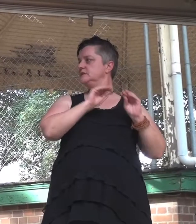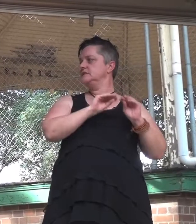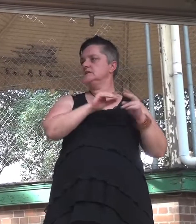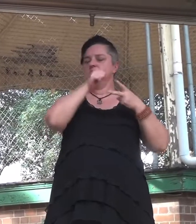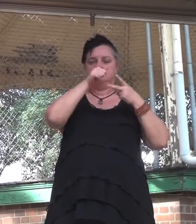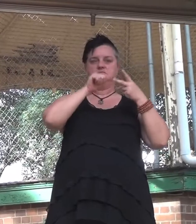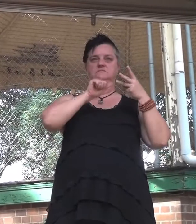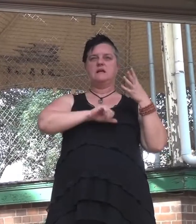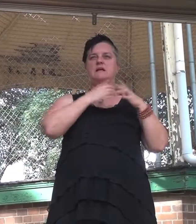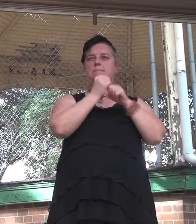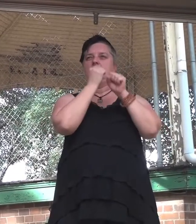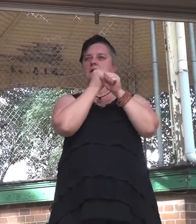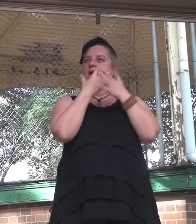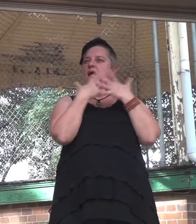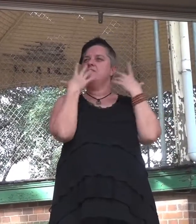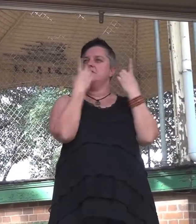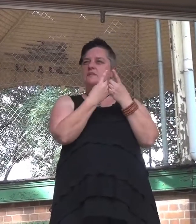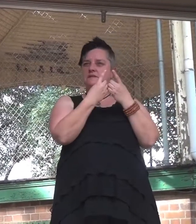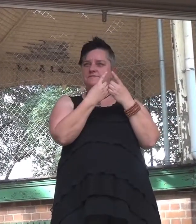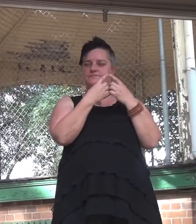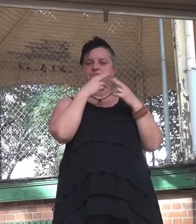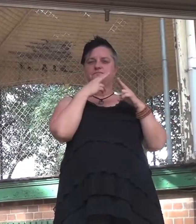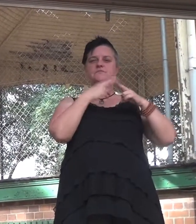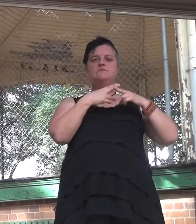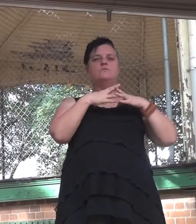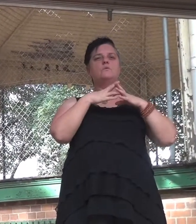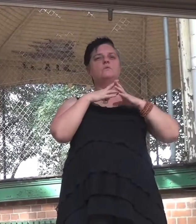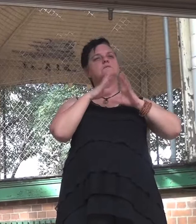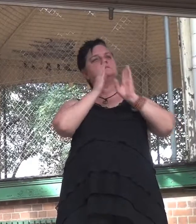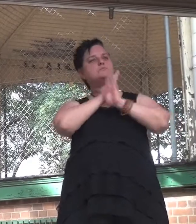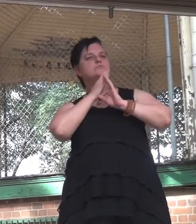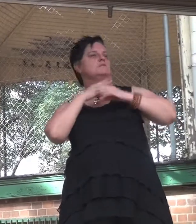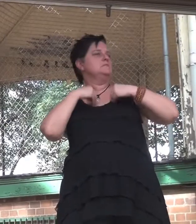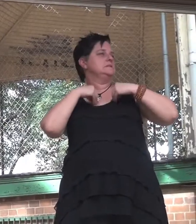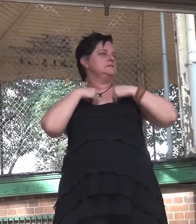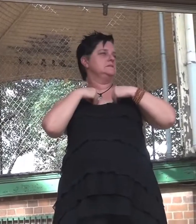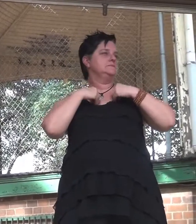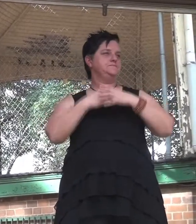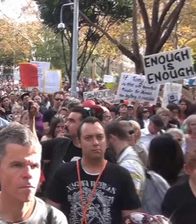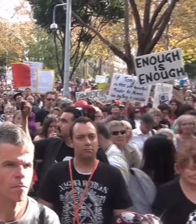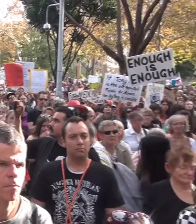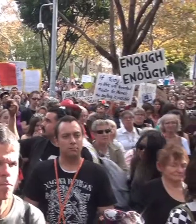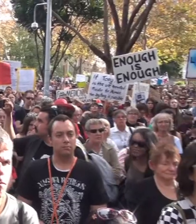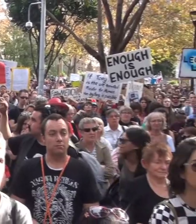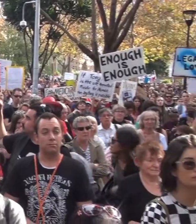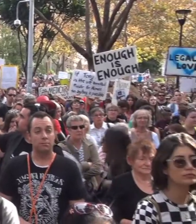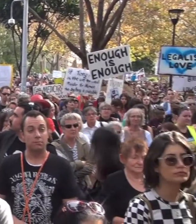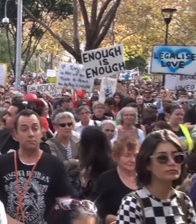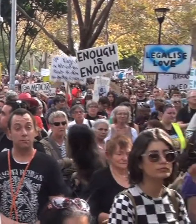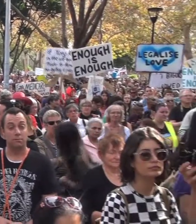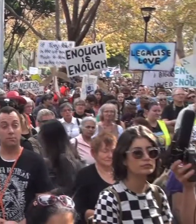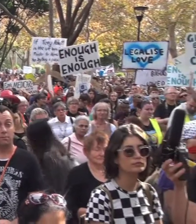year. And Abbott and Hockey and their cigar-smoking friends in the Murdoch press, they hello if they're here, hello boys and girls.